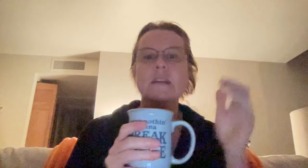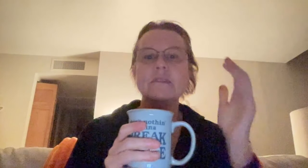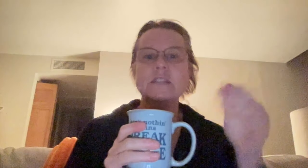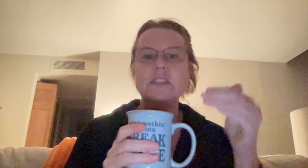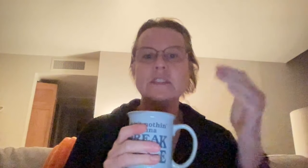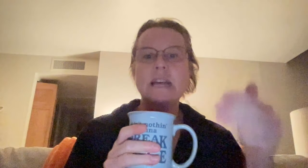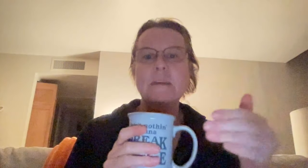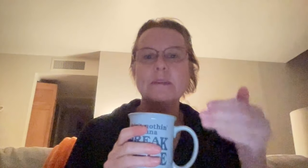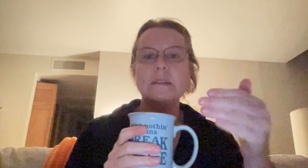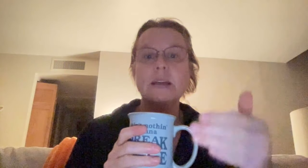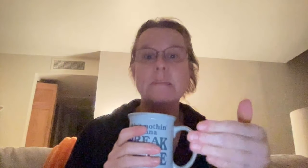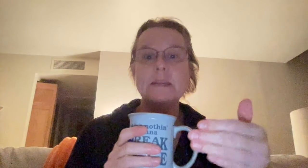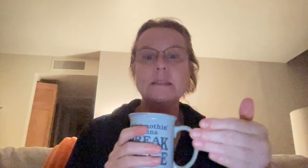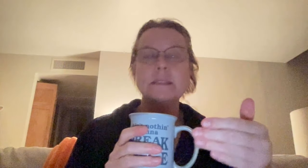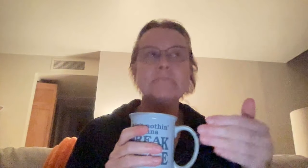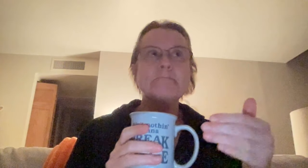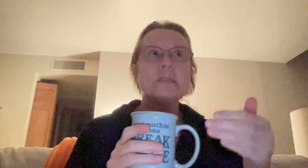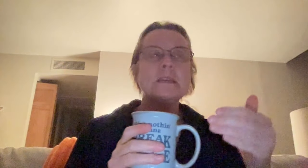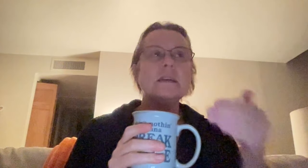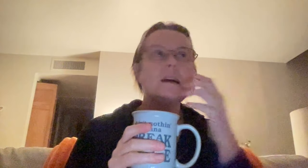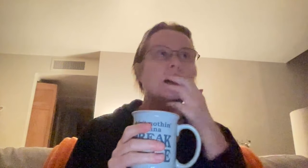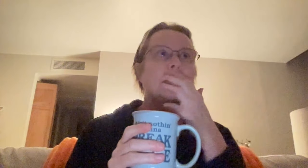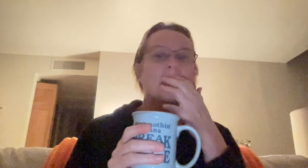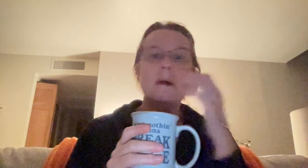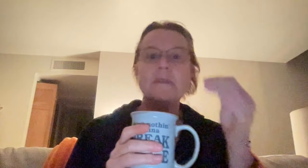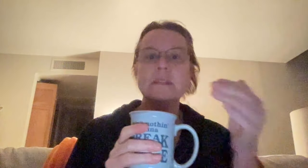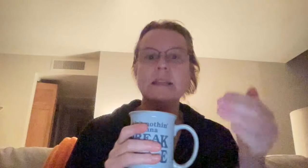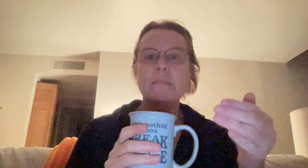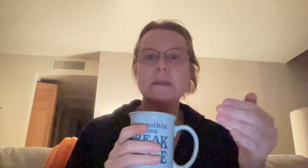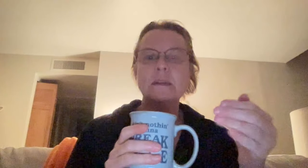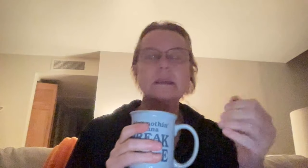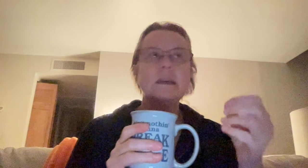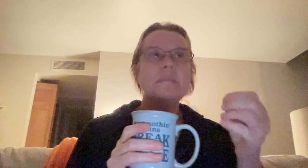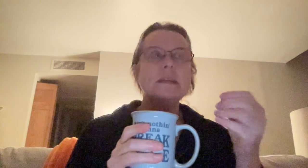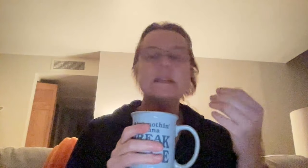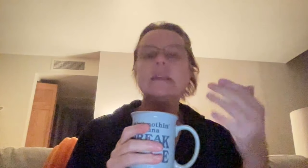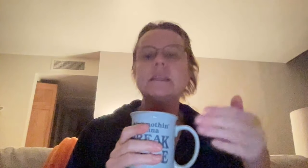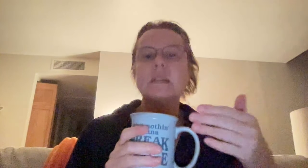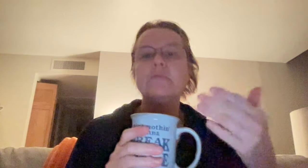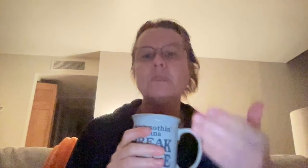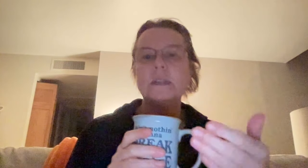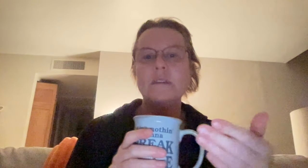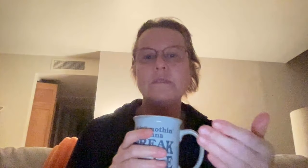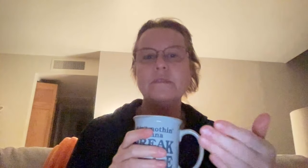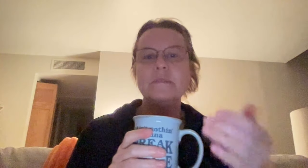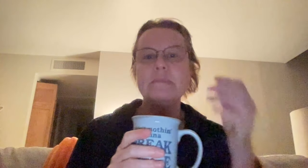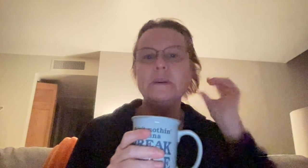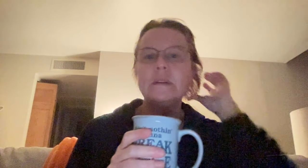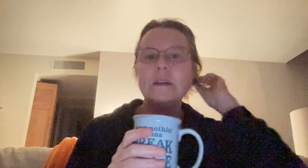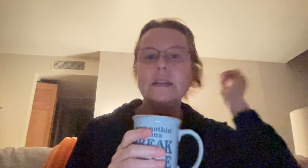conversation to happen in the comments about this topic, because I think it's going to be really helpful for people. How